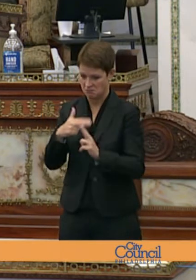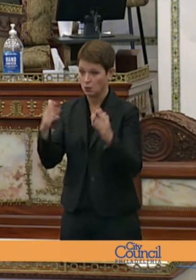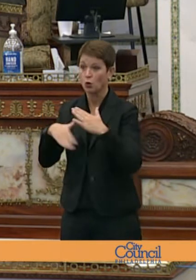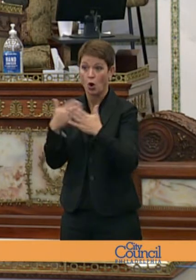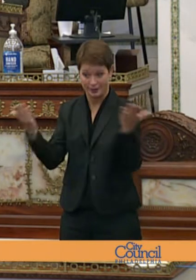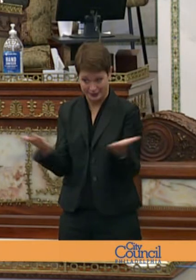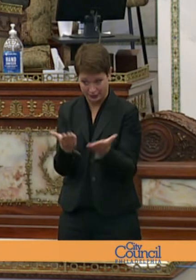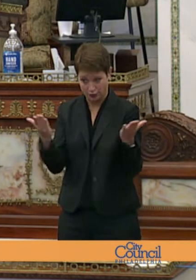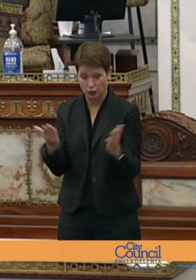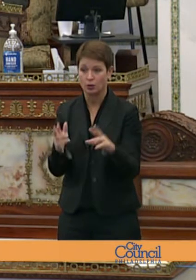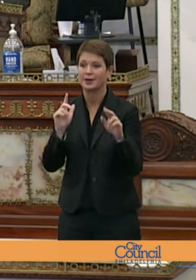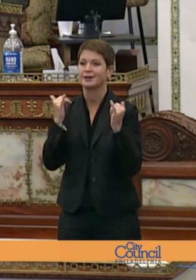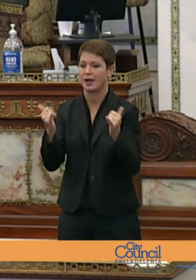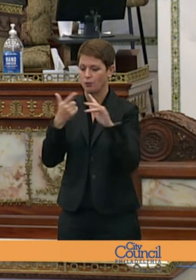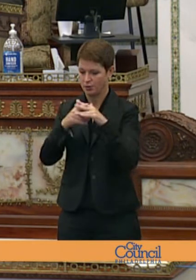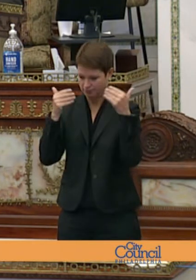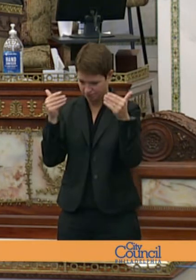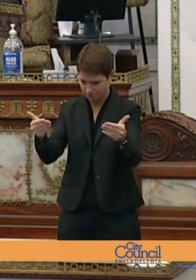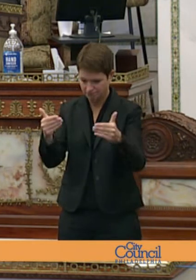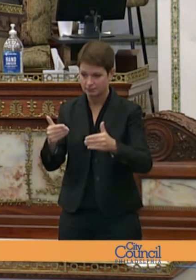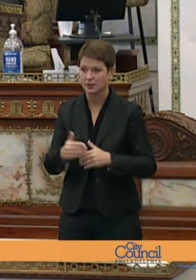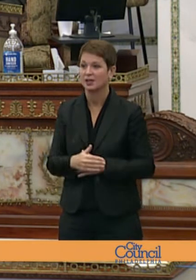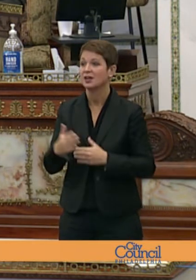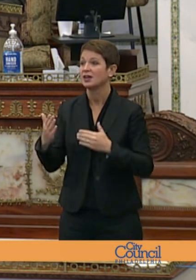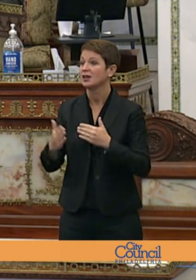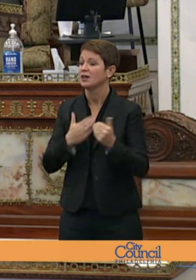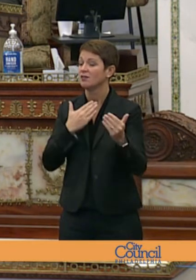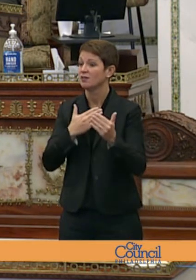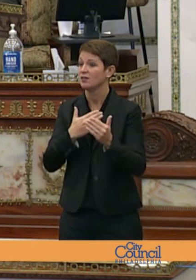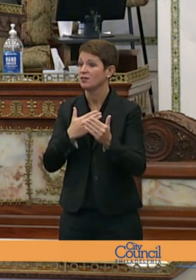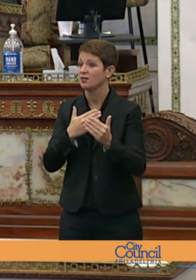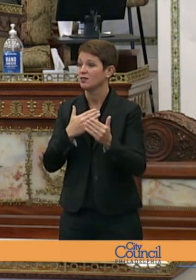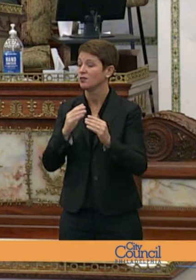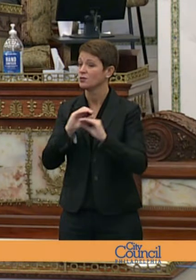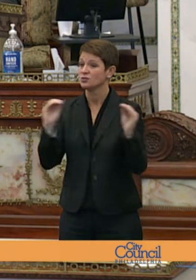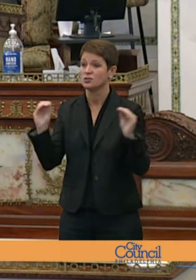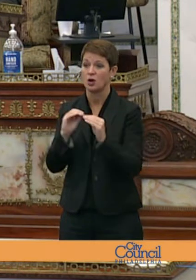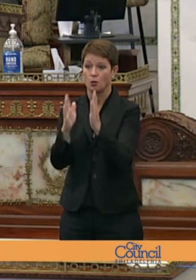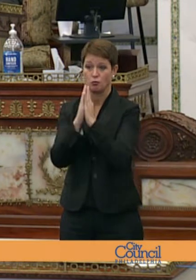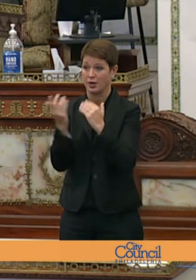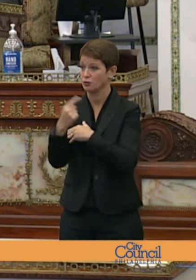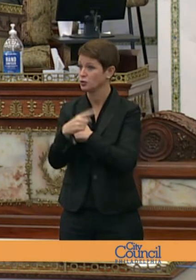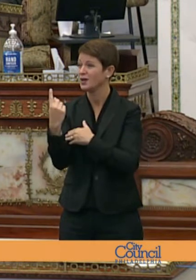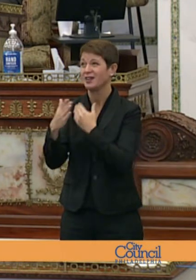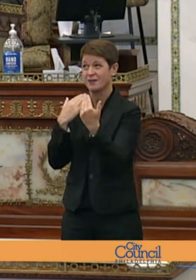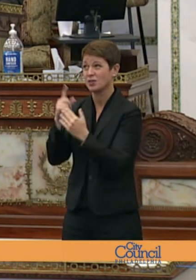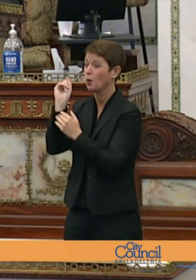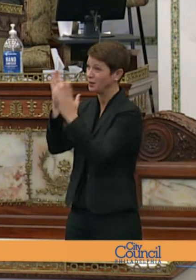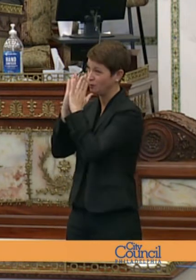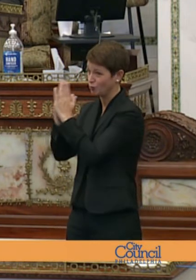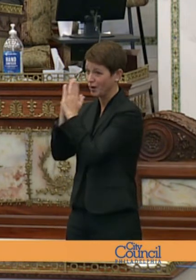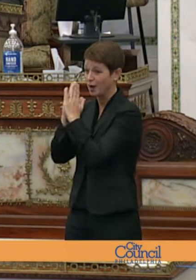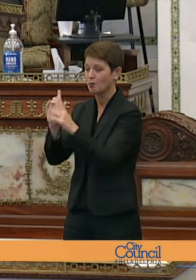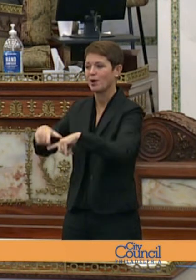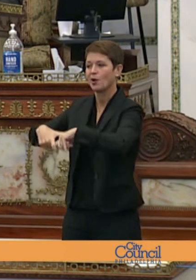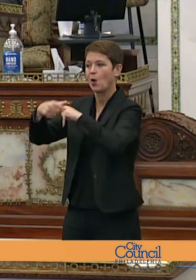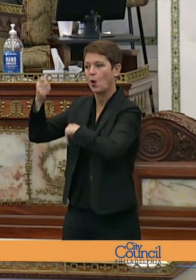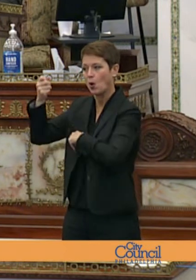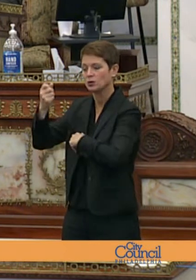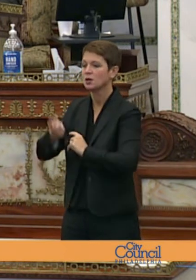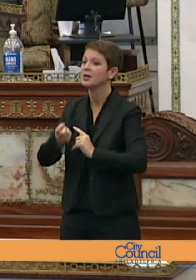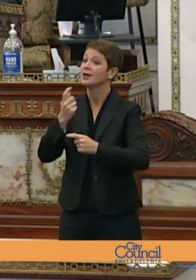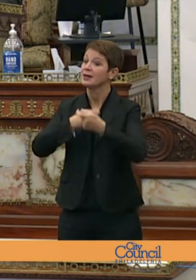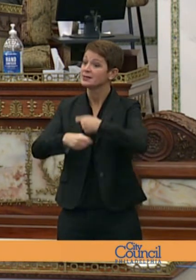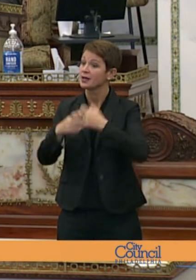council and will now come to order despite the need there will be no invocation today we will however observe a very brief